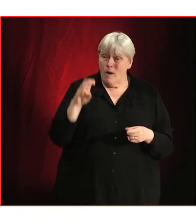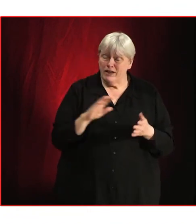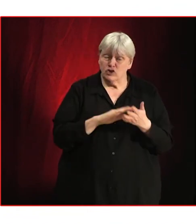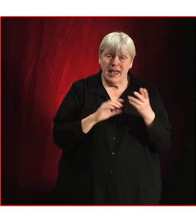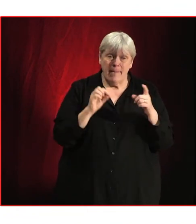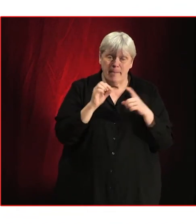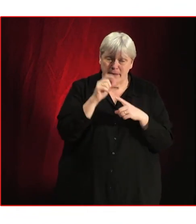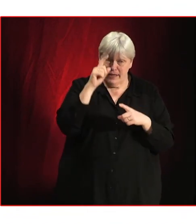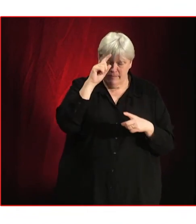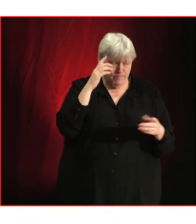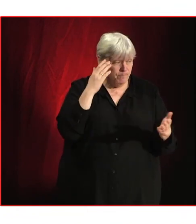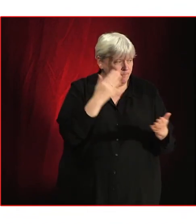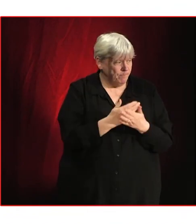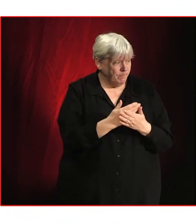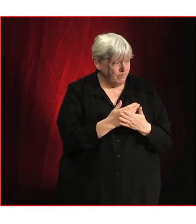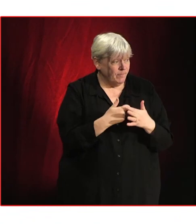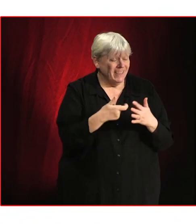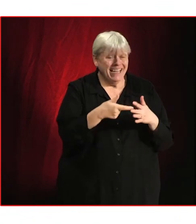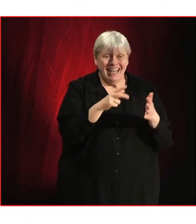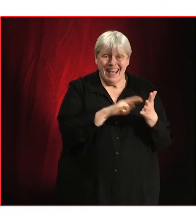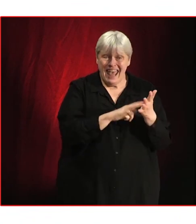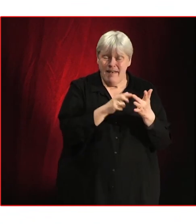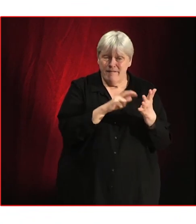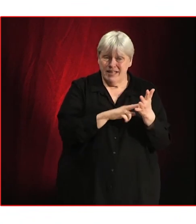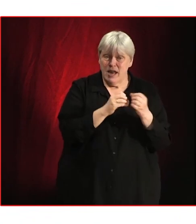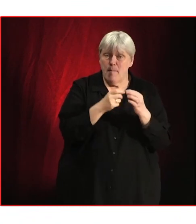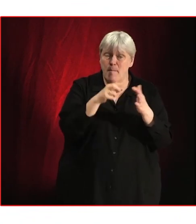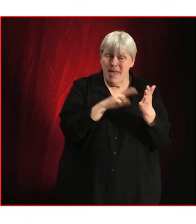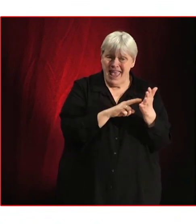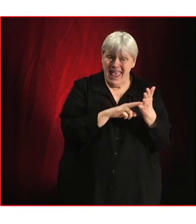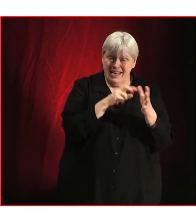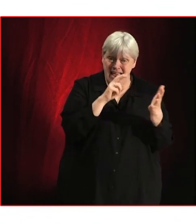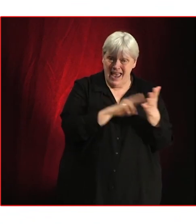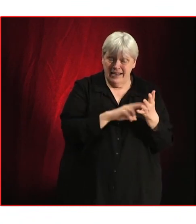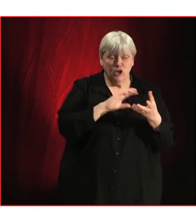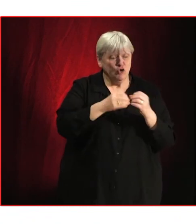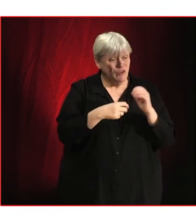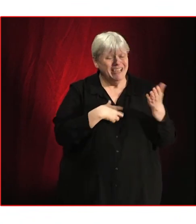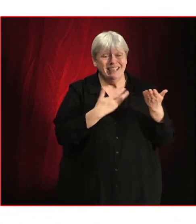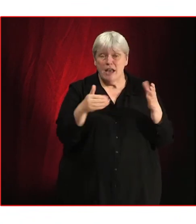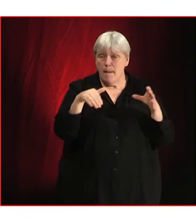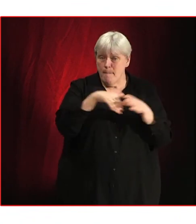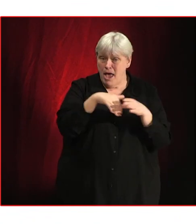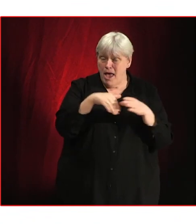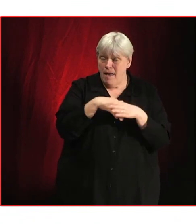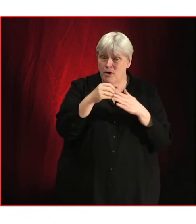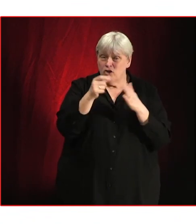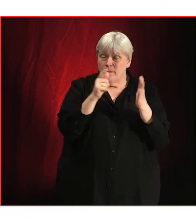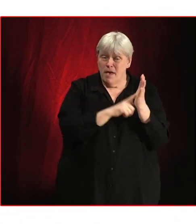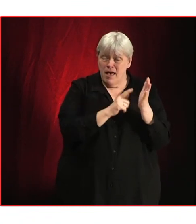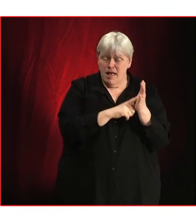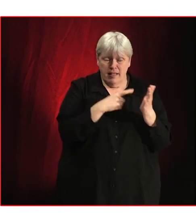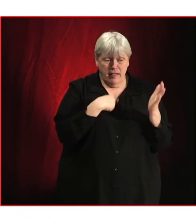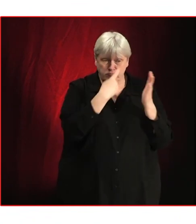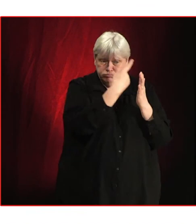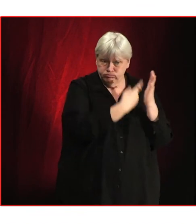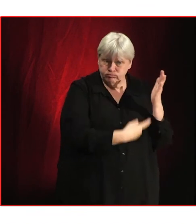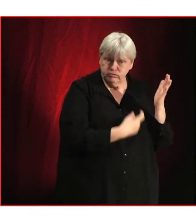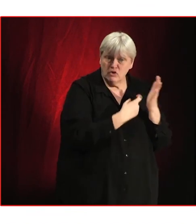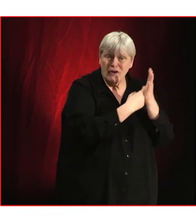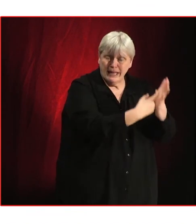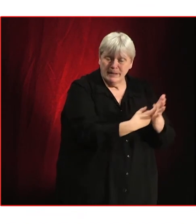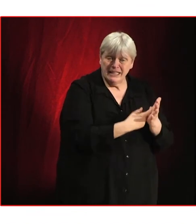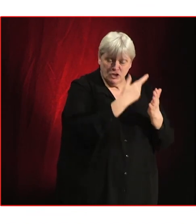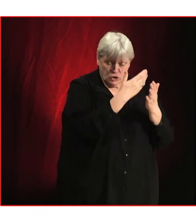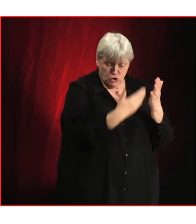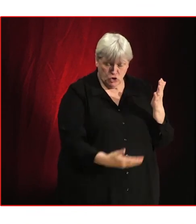DCMS Select Committee member Kevin Brennan MP created a members' bill which set out several recommendations and points calling for equitable